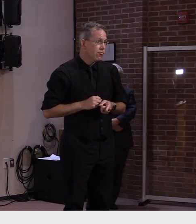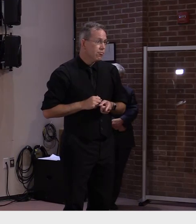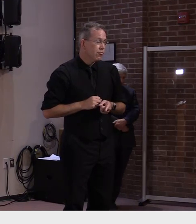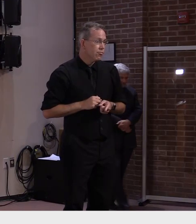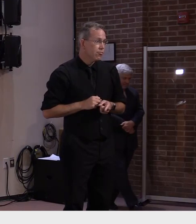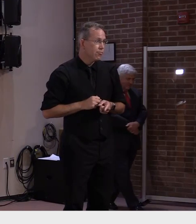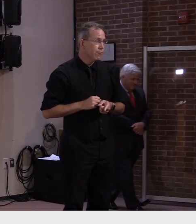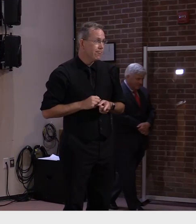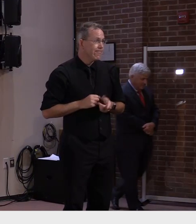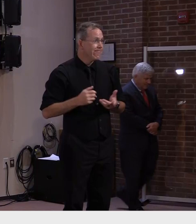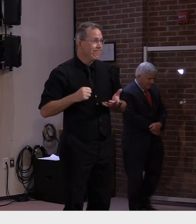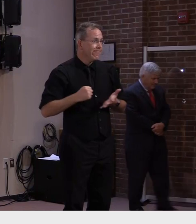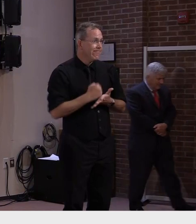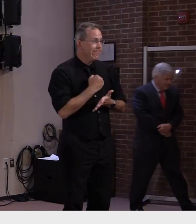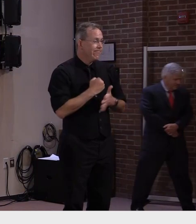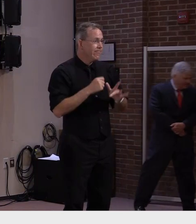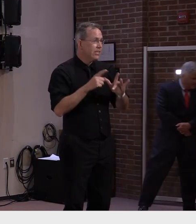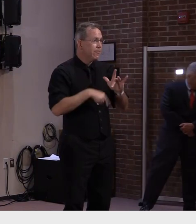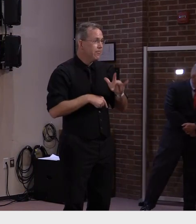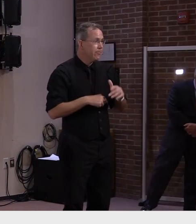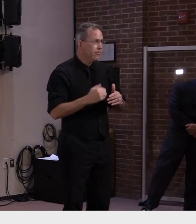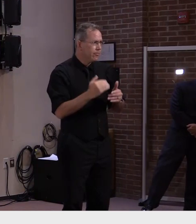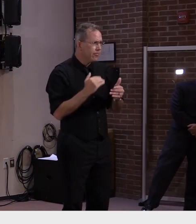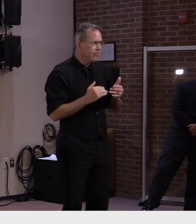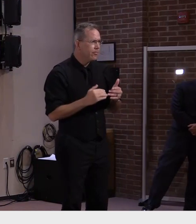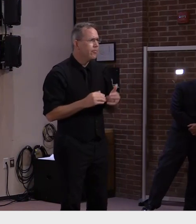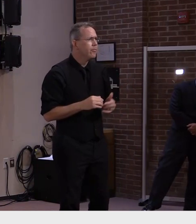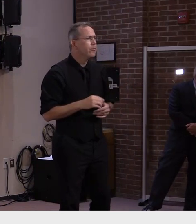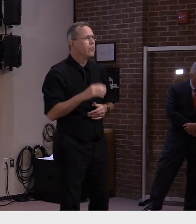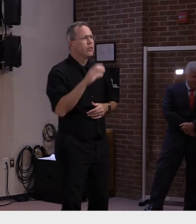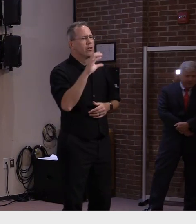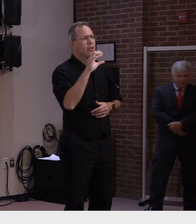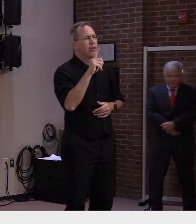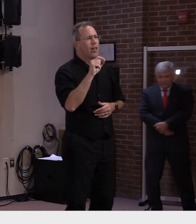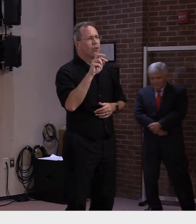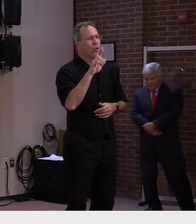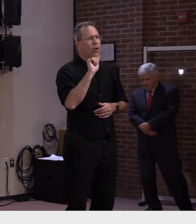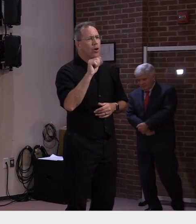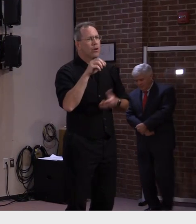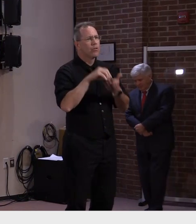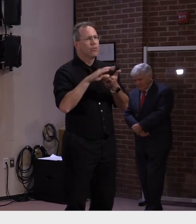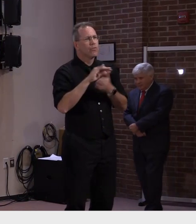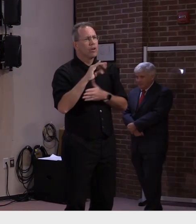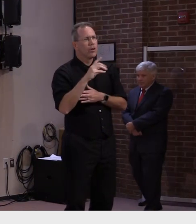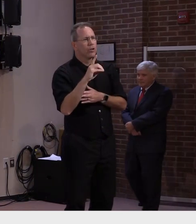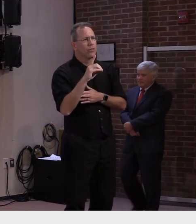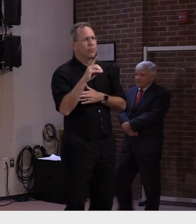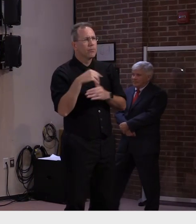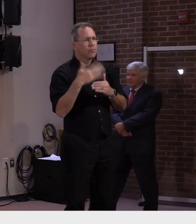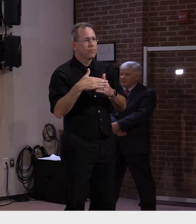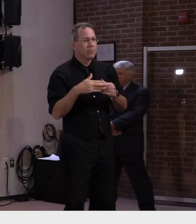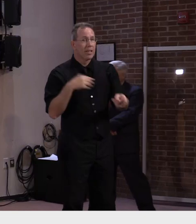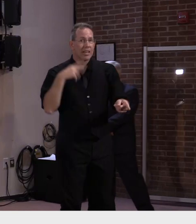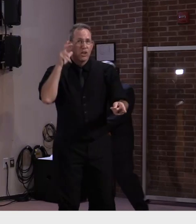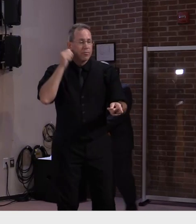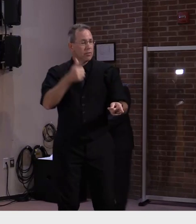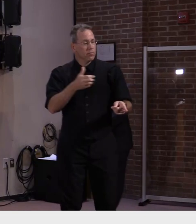All right. right. We'll move to Andrew McGregor, Caledonian Record. Yes. Good afternoon. Can you hear me? We can.